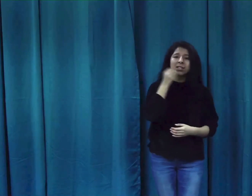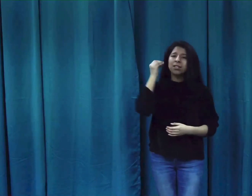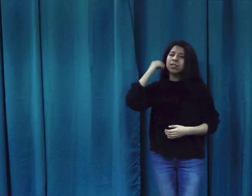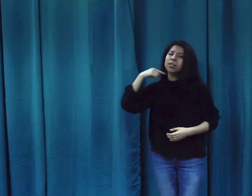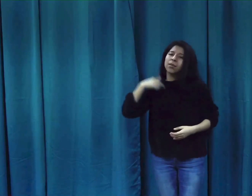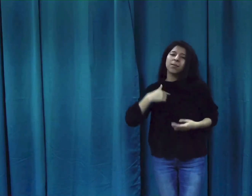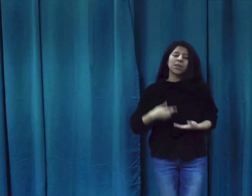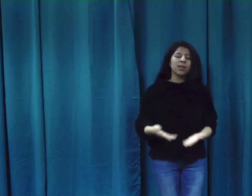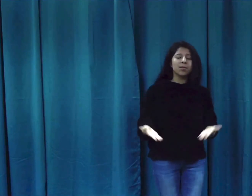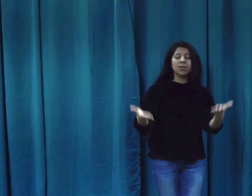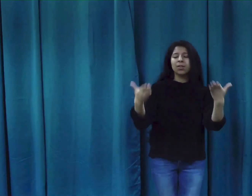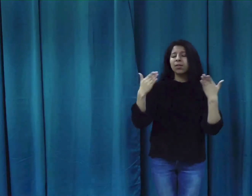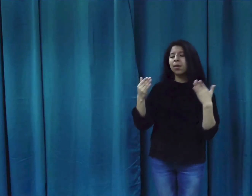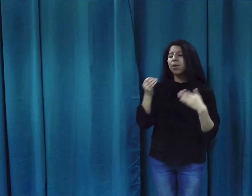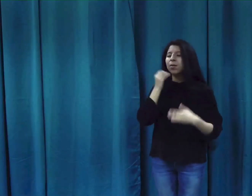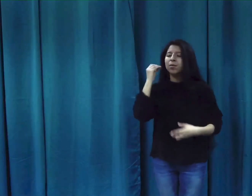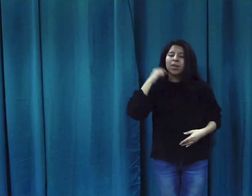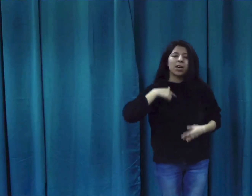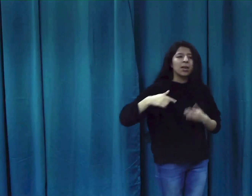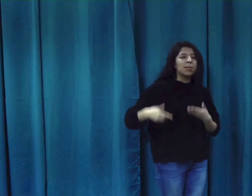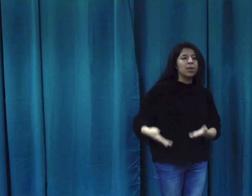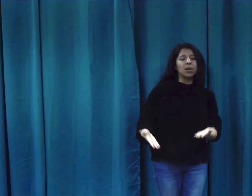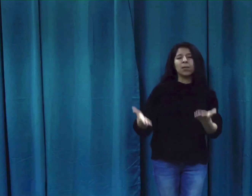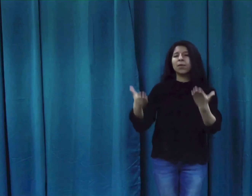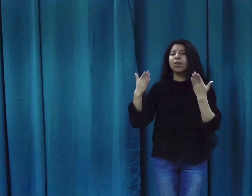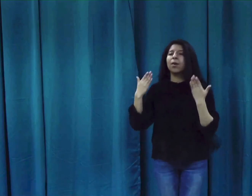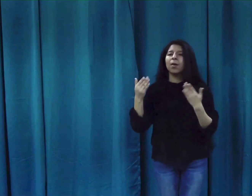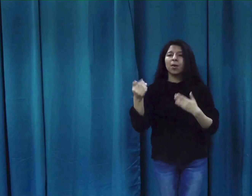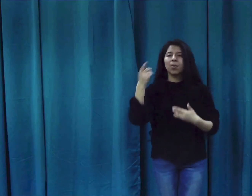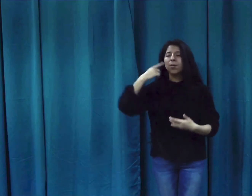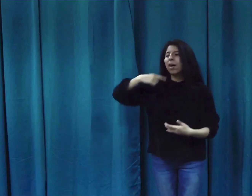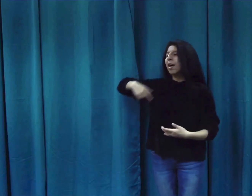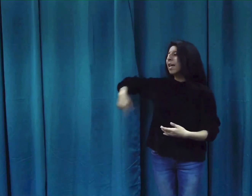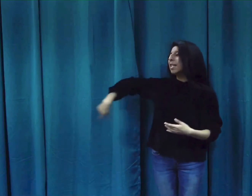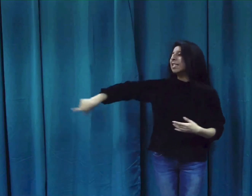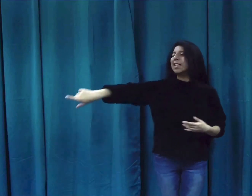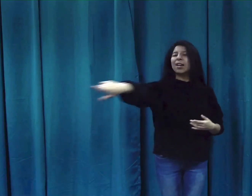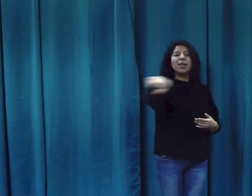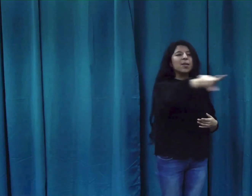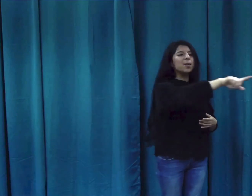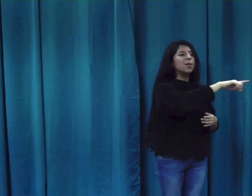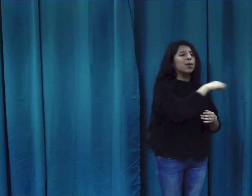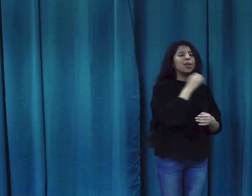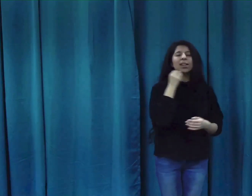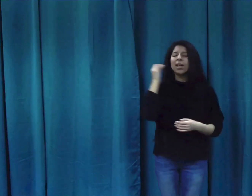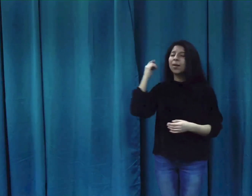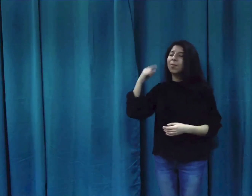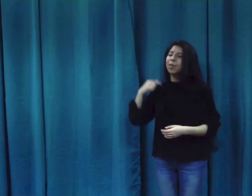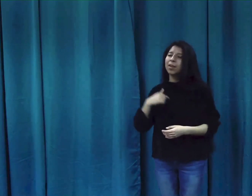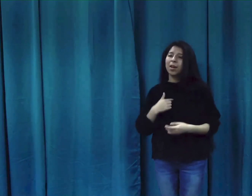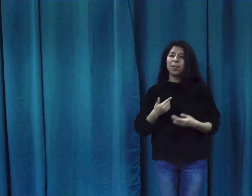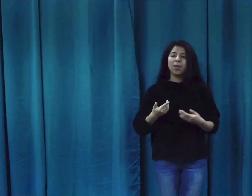I'm coming home, I'm coming home Tell the world I'm coming